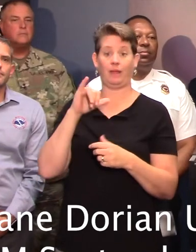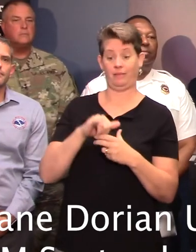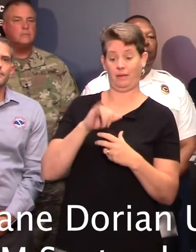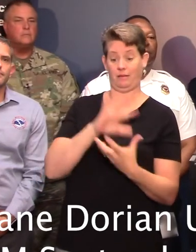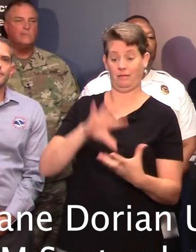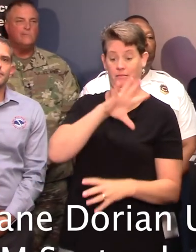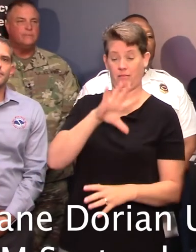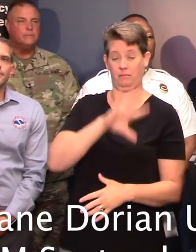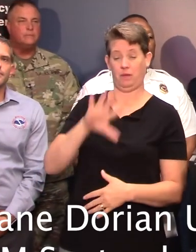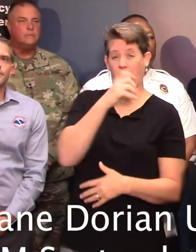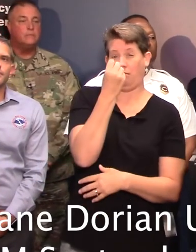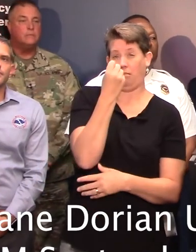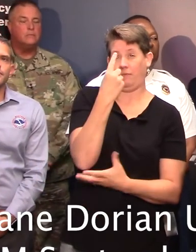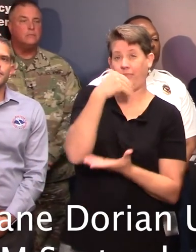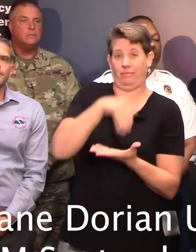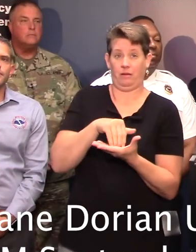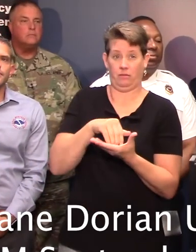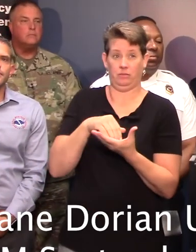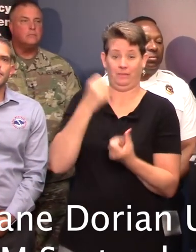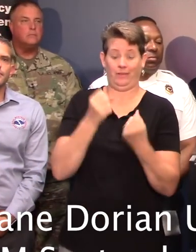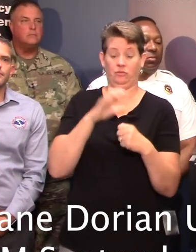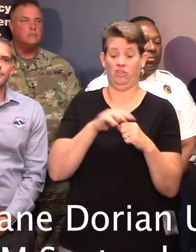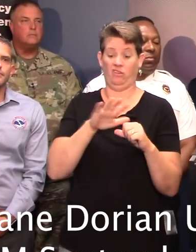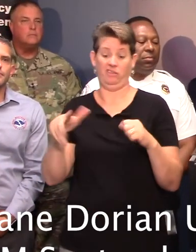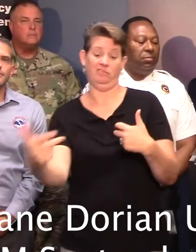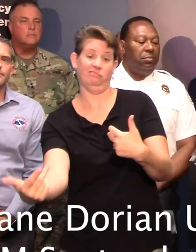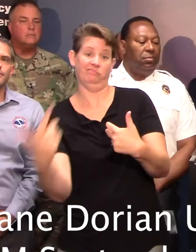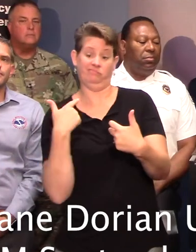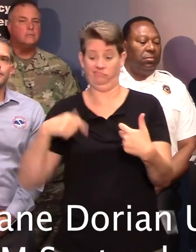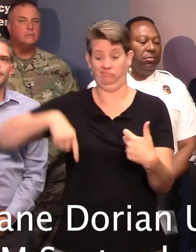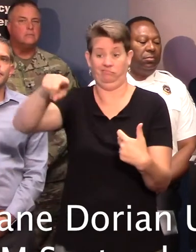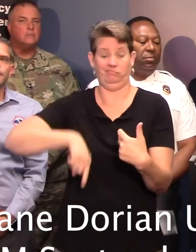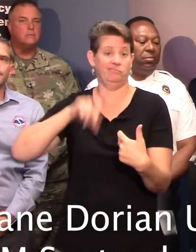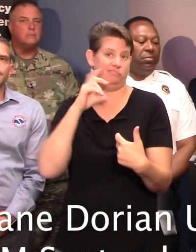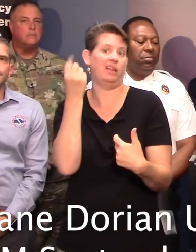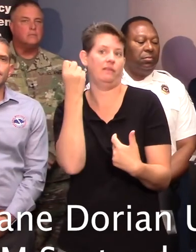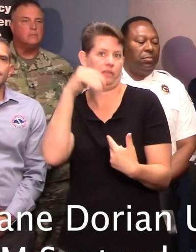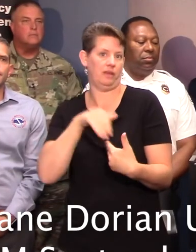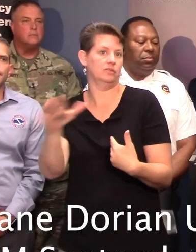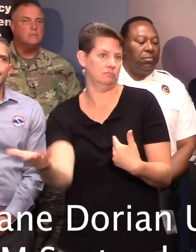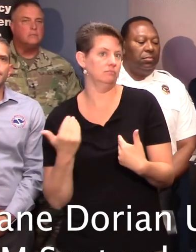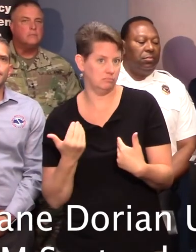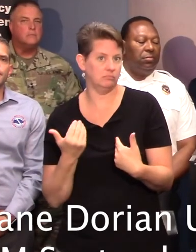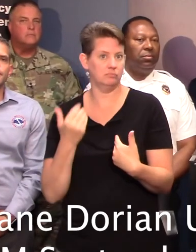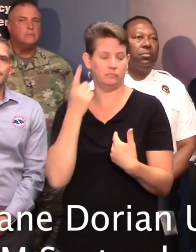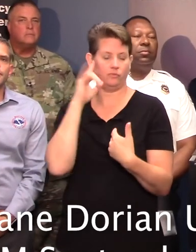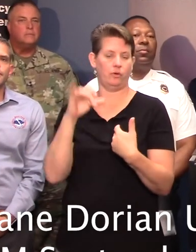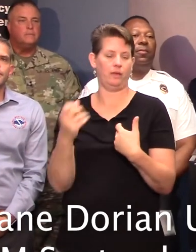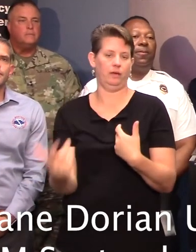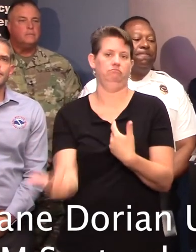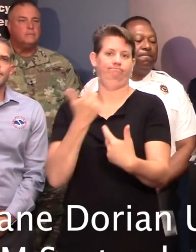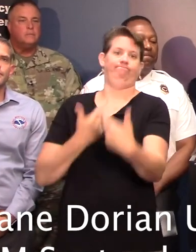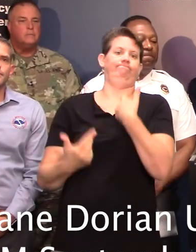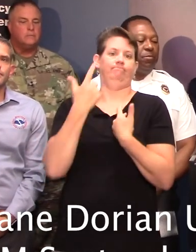,000 vehicle count on the reverse side by itself to try to get people out of the harm's way of I-26 westbound